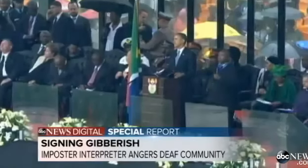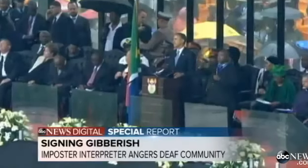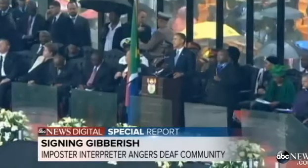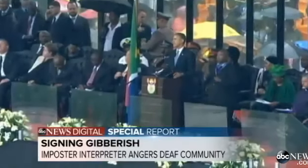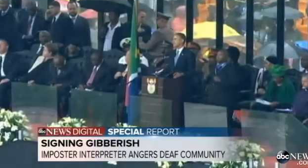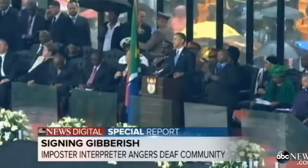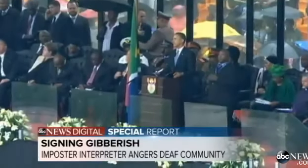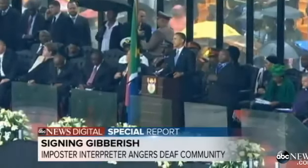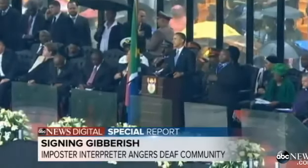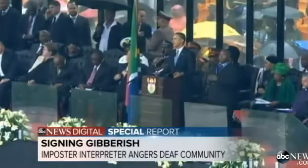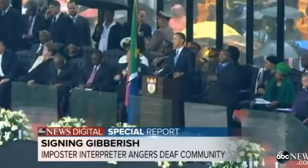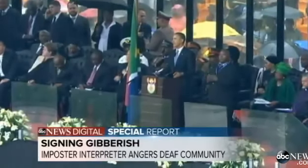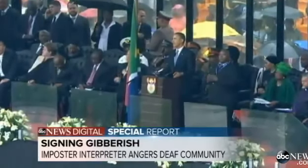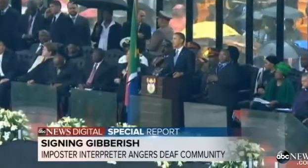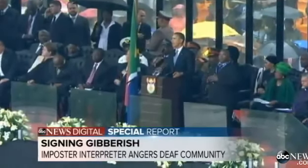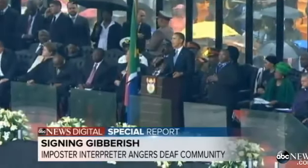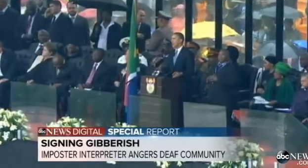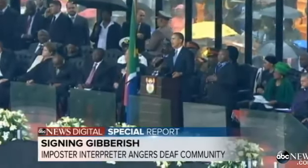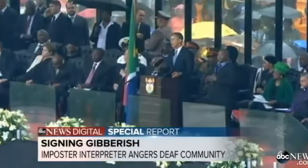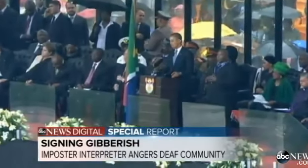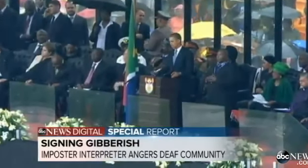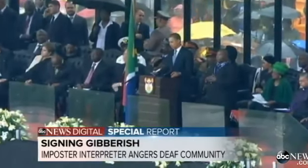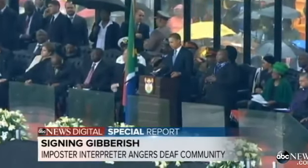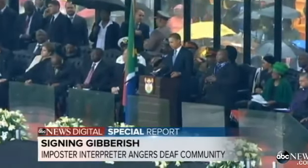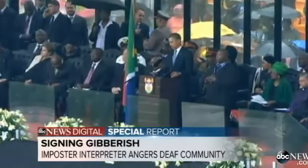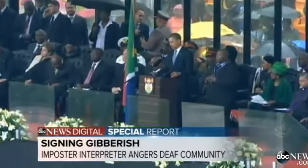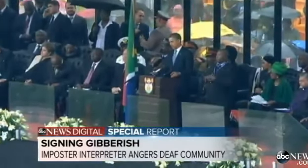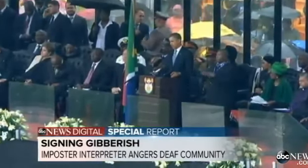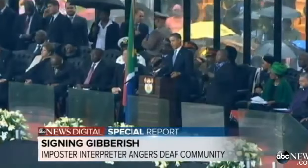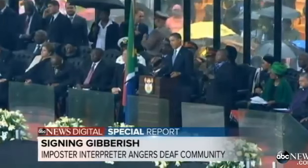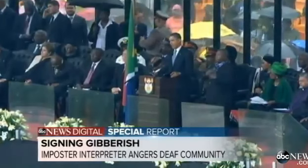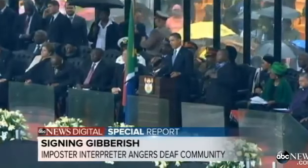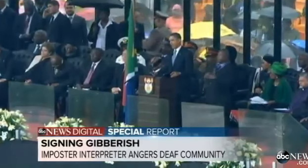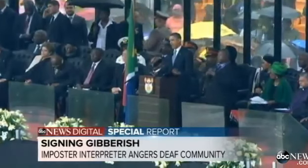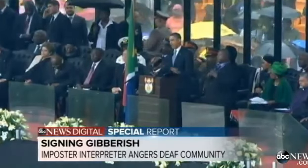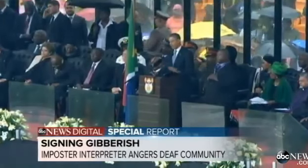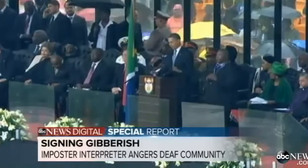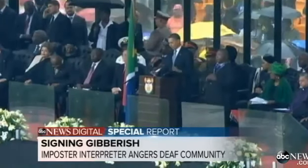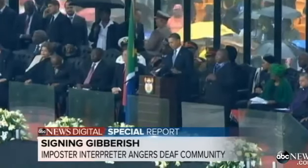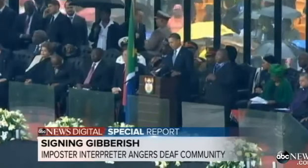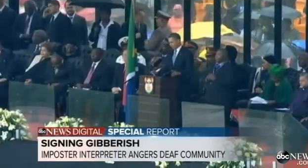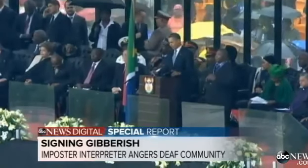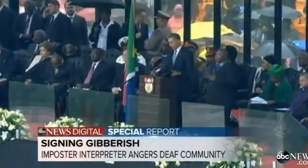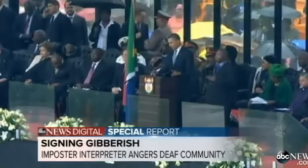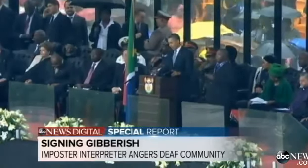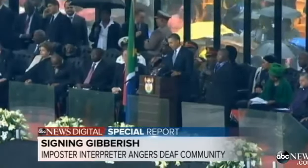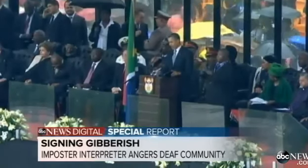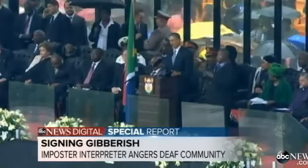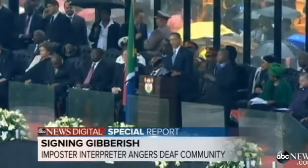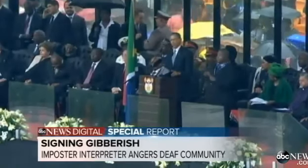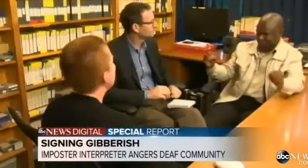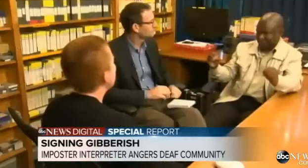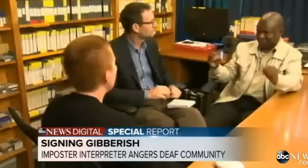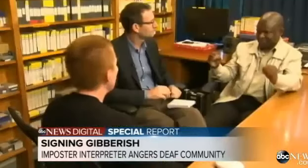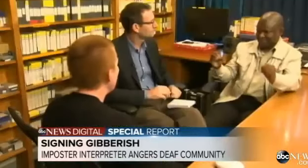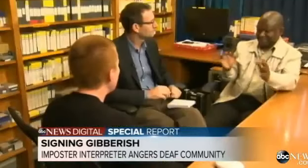he's showing some gesture, but it doesn't have meaning. I don't know what this means. So-called